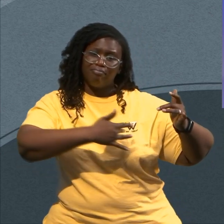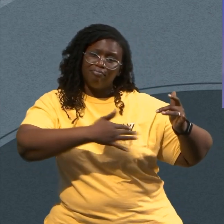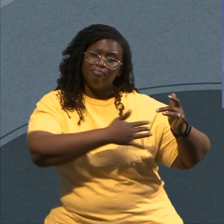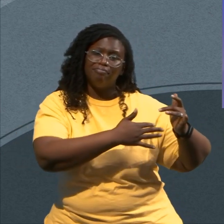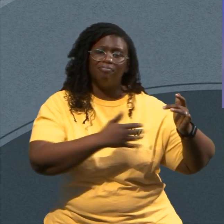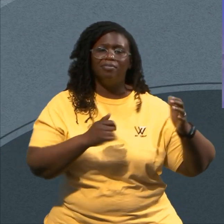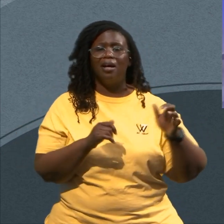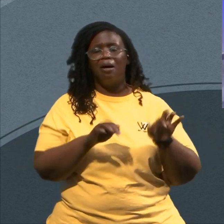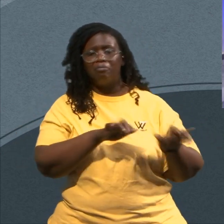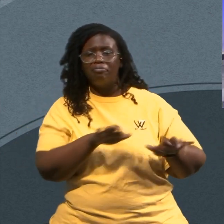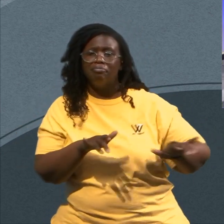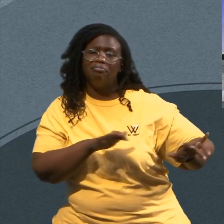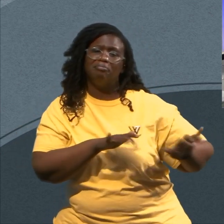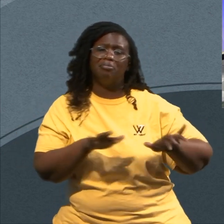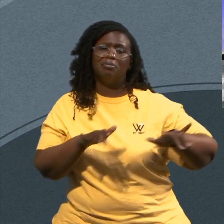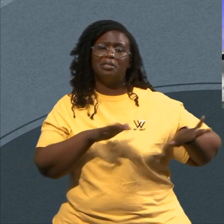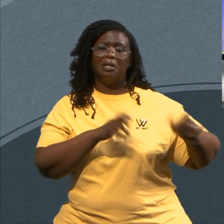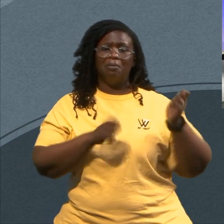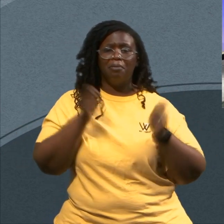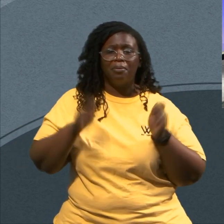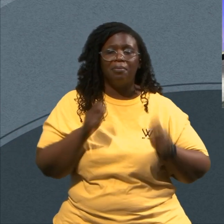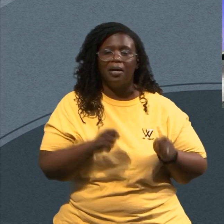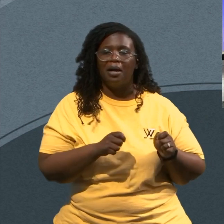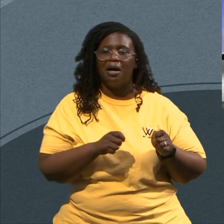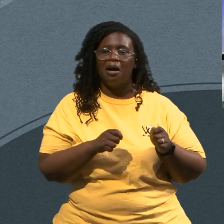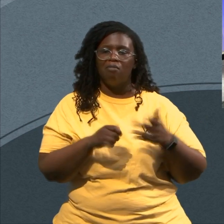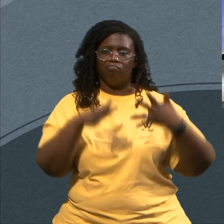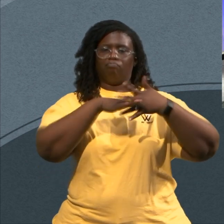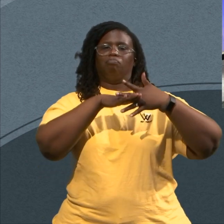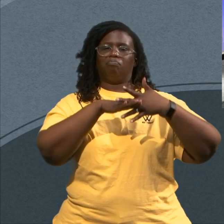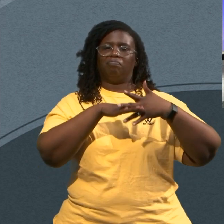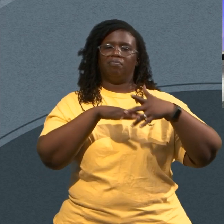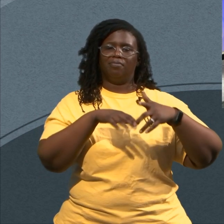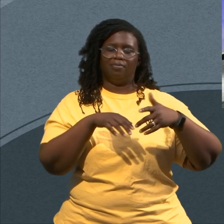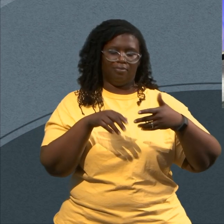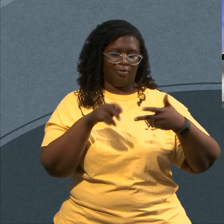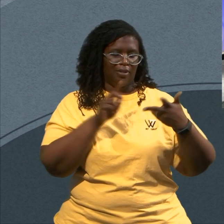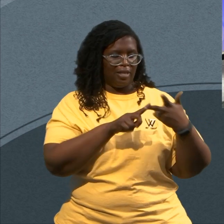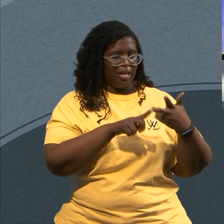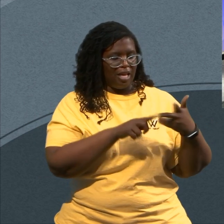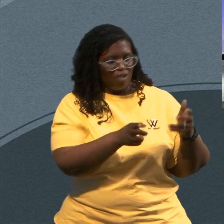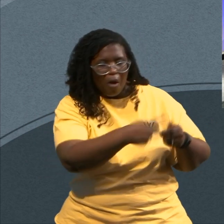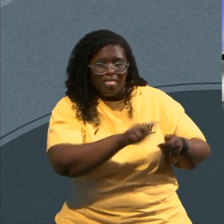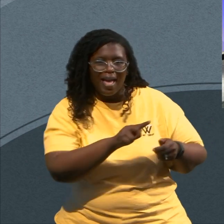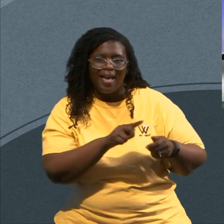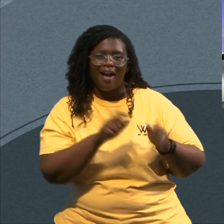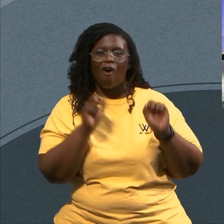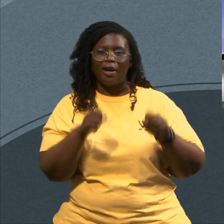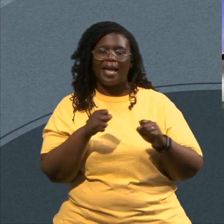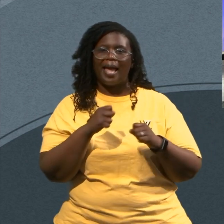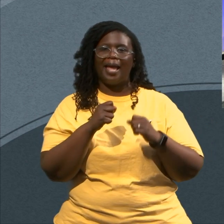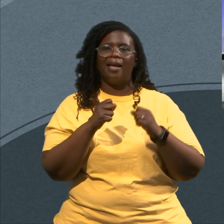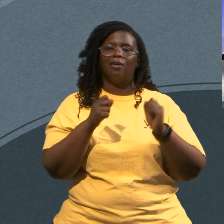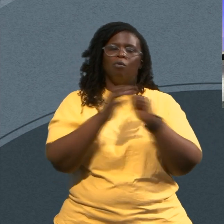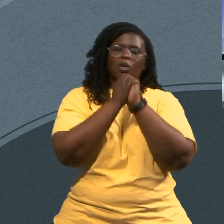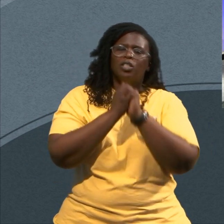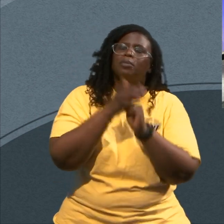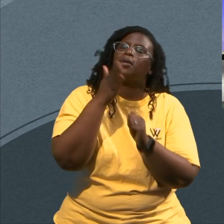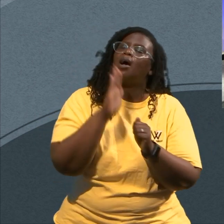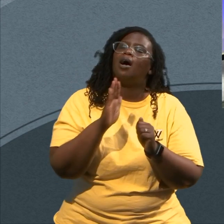So the instrumentalist Can take his hand Off the harp And lift it up to God So the instrumentalist Can take his hand Off